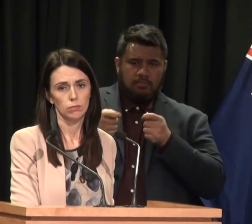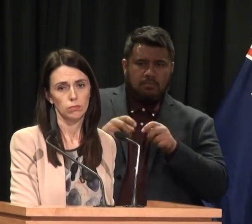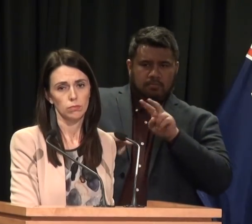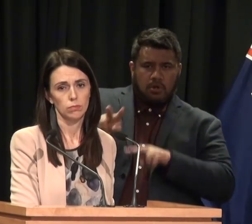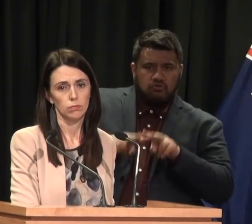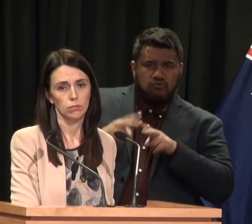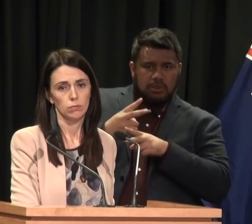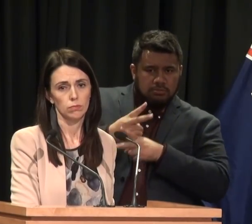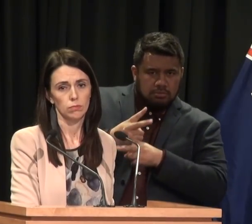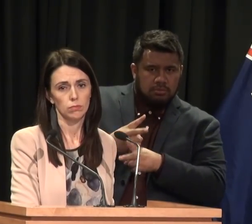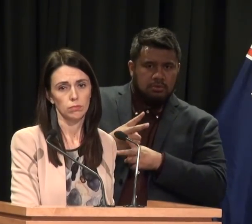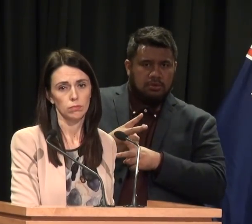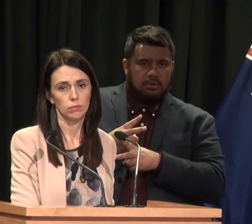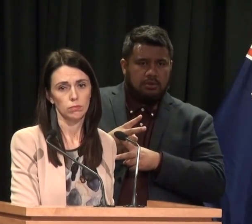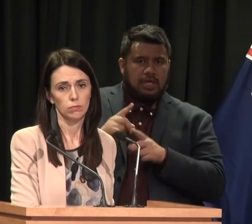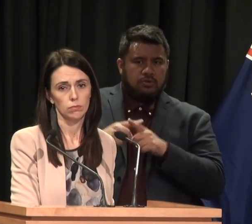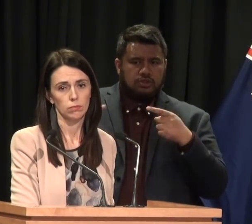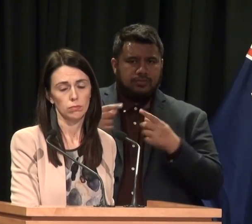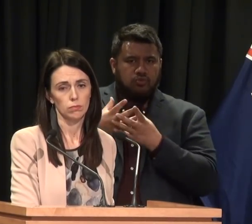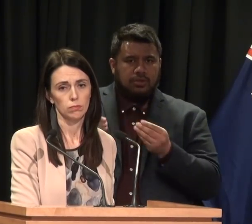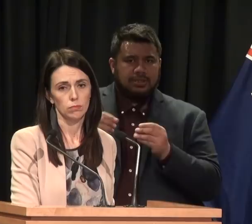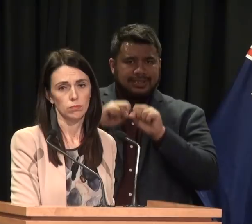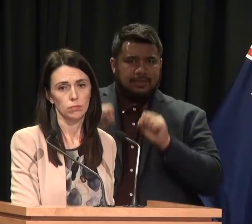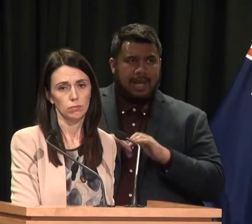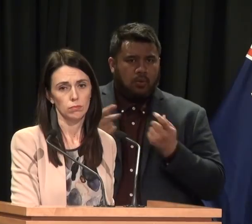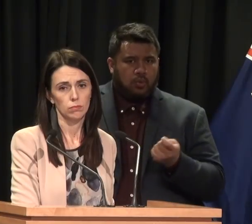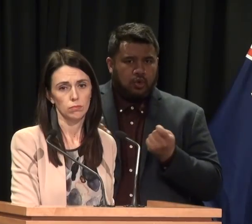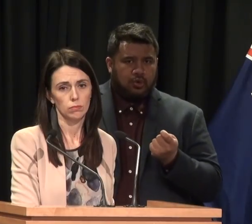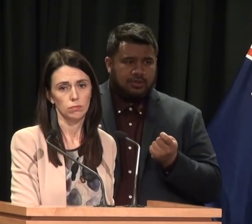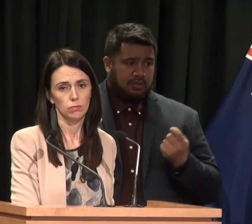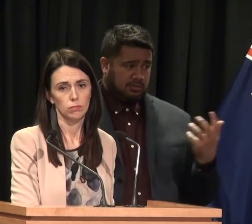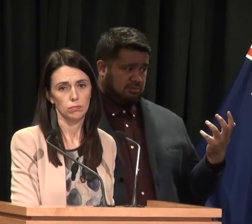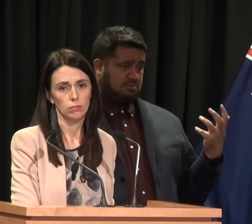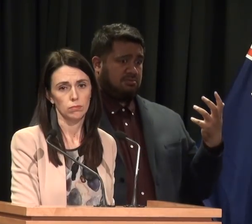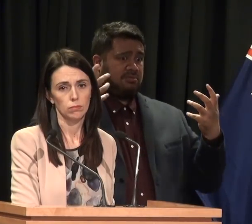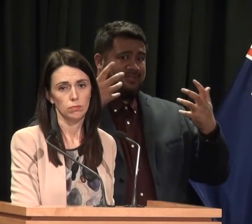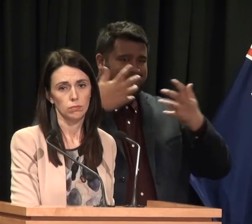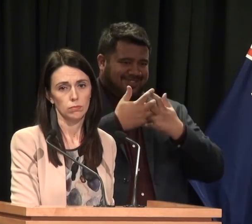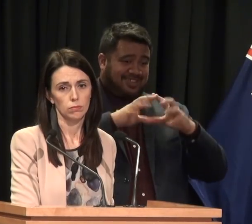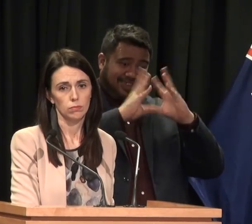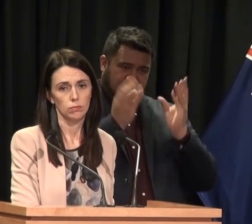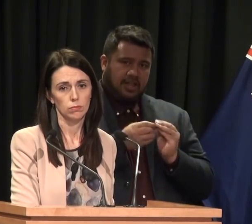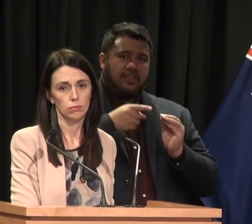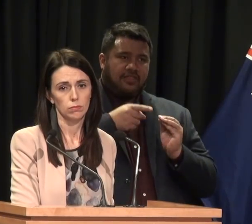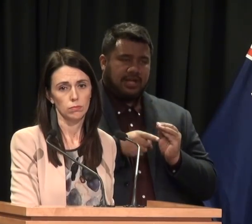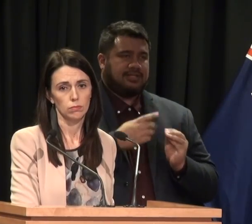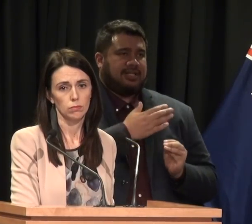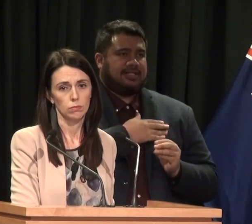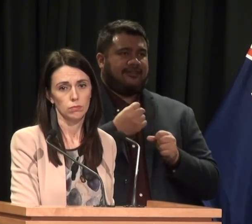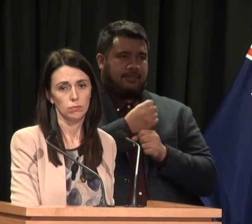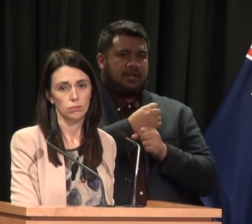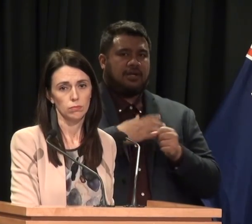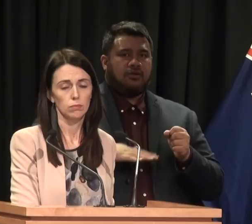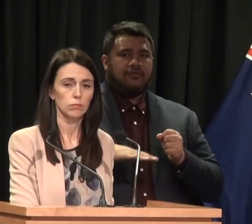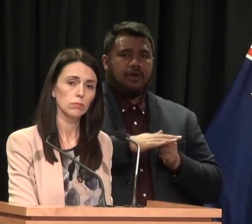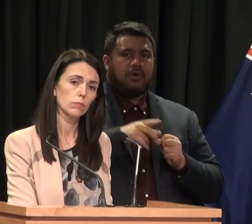how resolution systems work. And all of those fit together as a whole in terms of what makes for a safe banking environment. Is there a